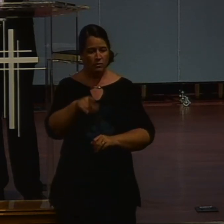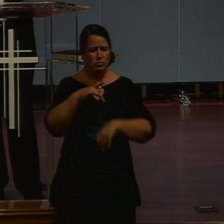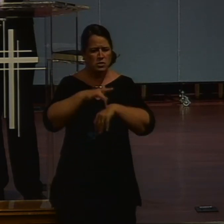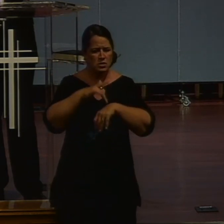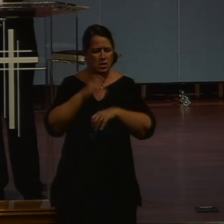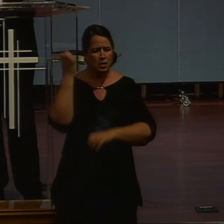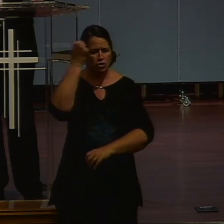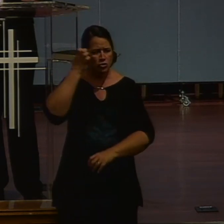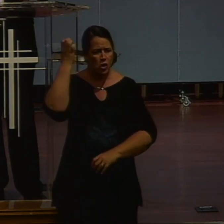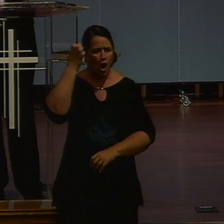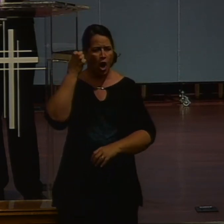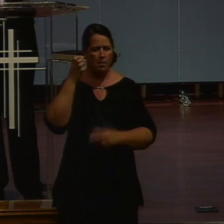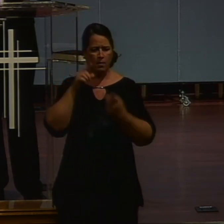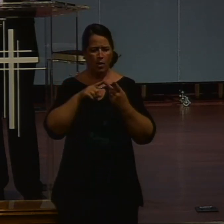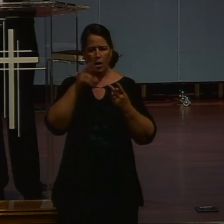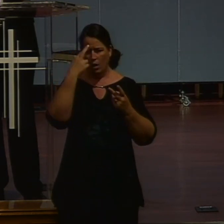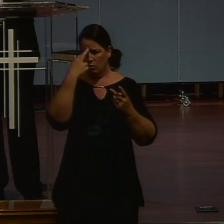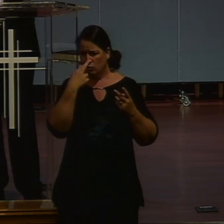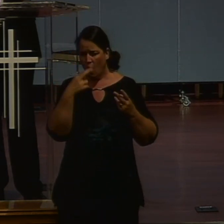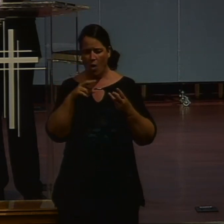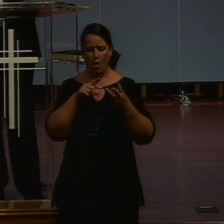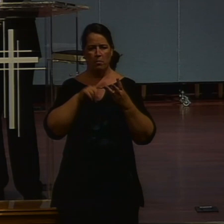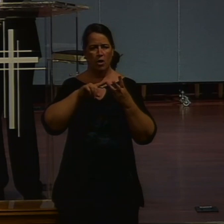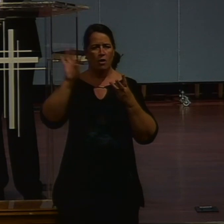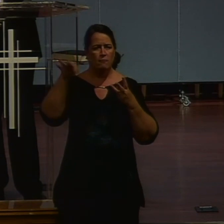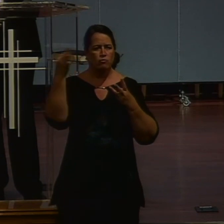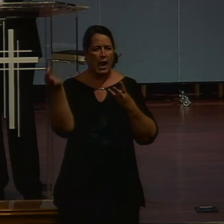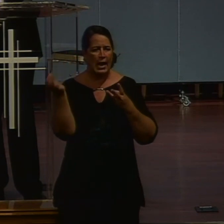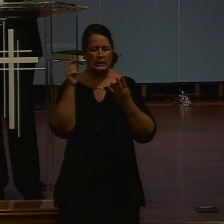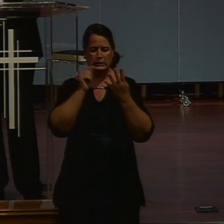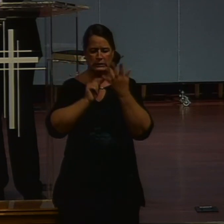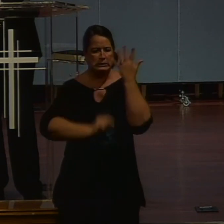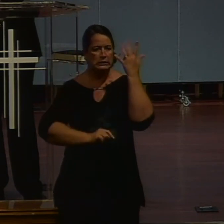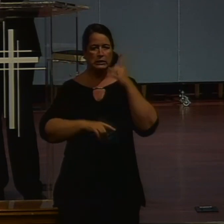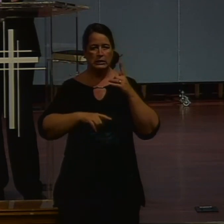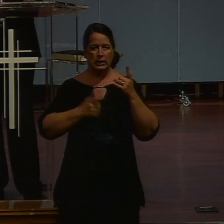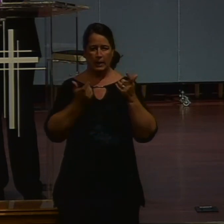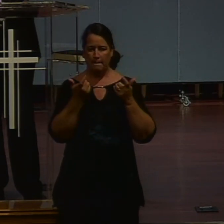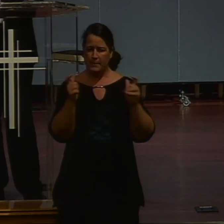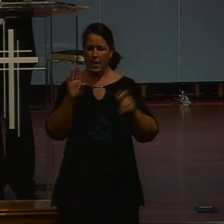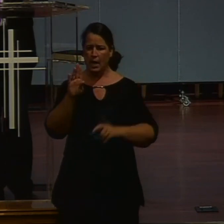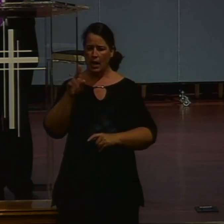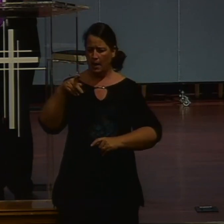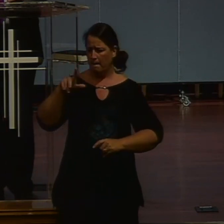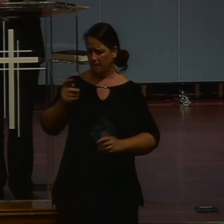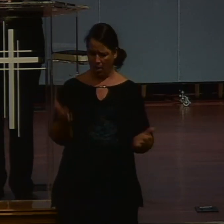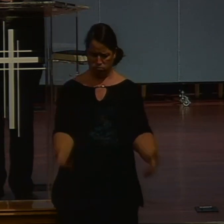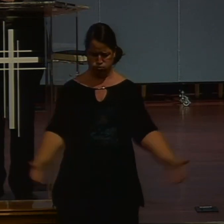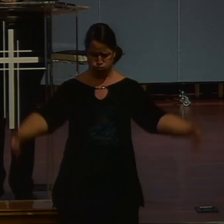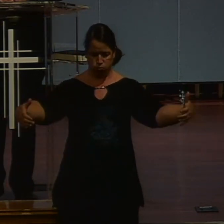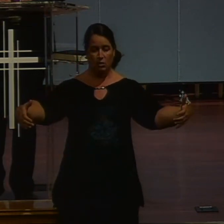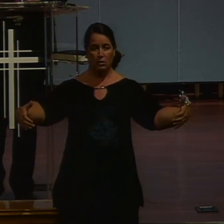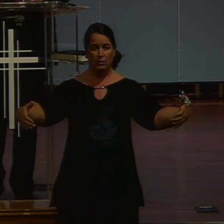Ancient diggings in Rome and places like France and cisterns were big. Pots that were dug into the earth and and they held